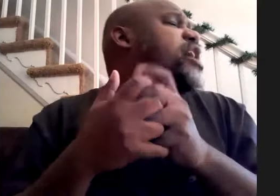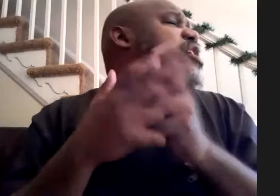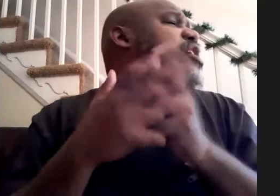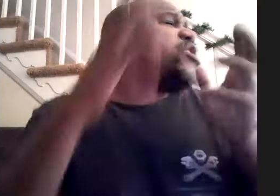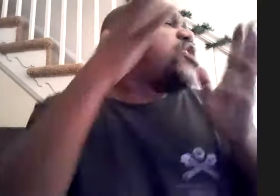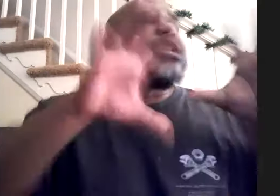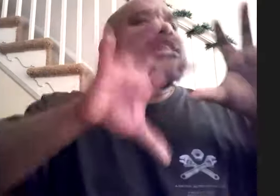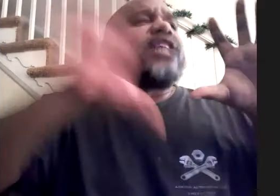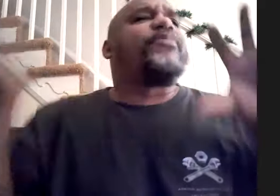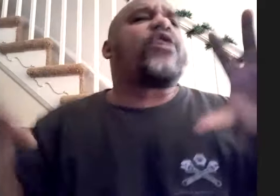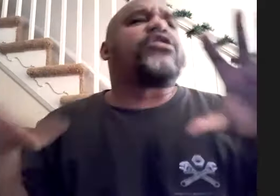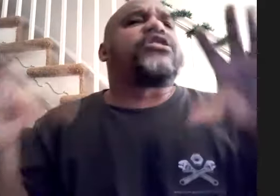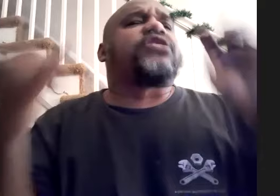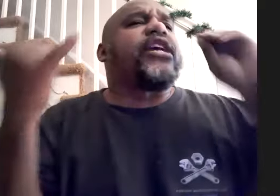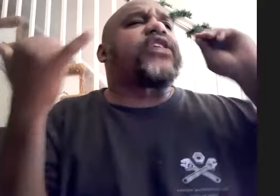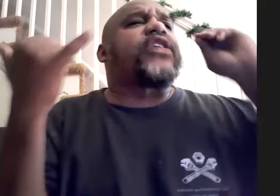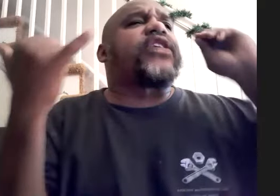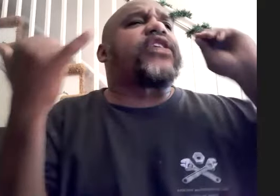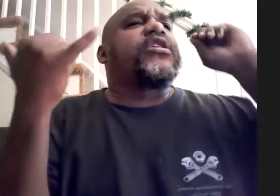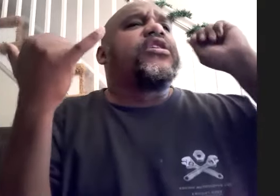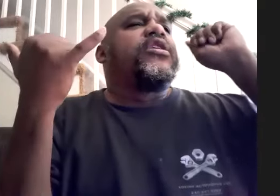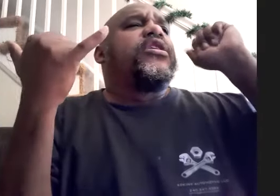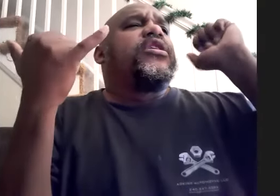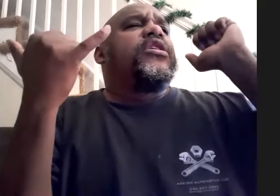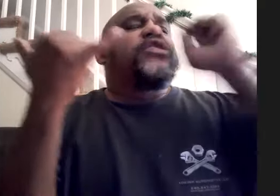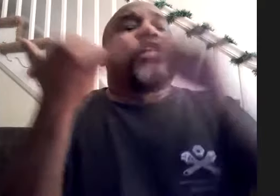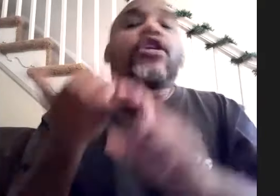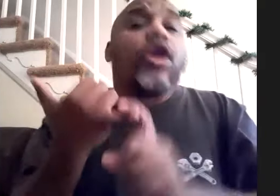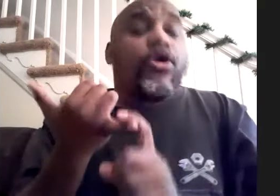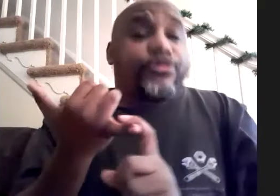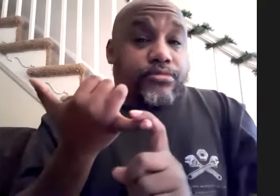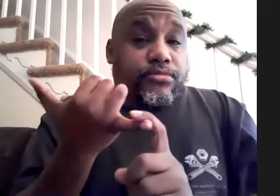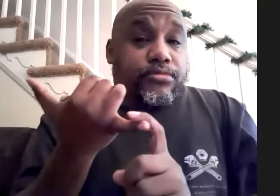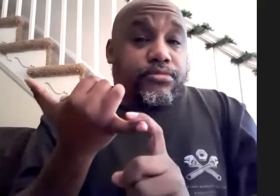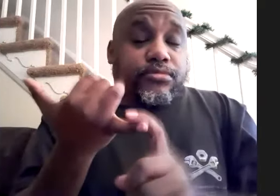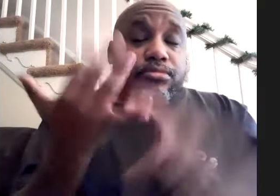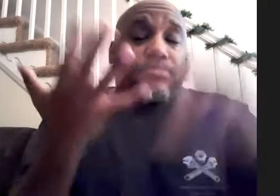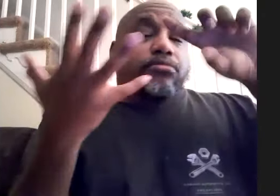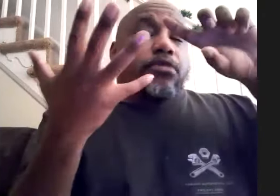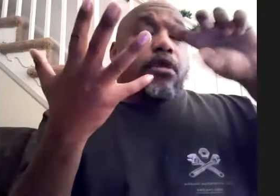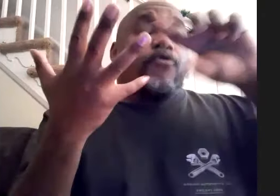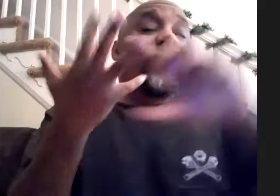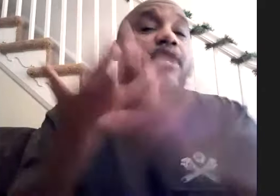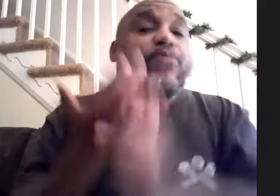you know and i broke it down into parts it's like select a goal formulate a plan